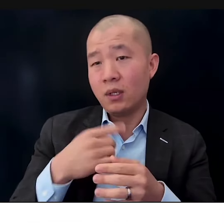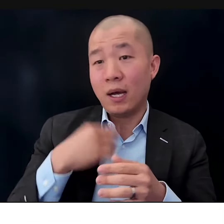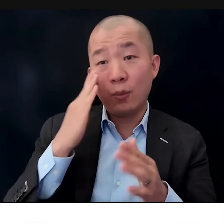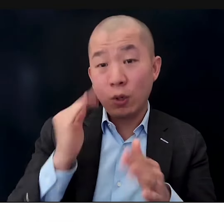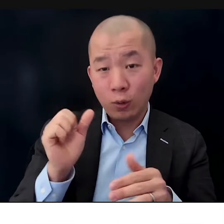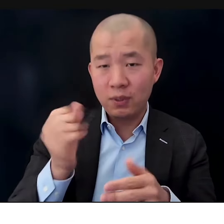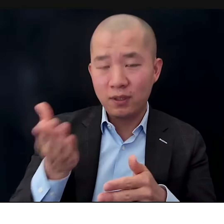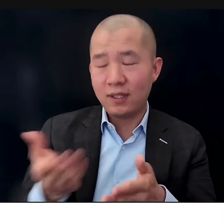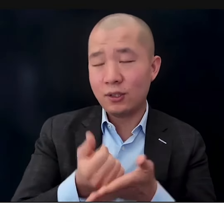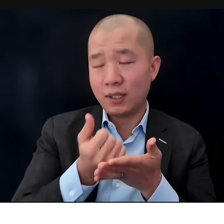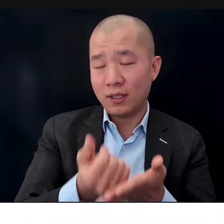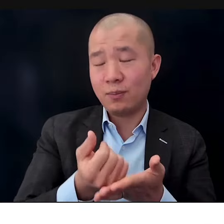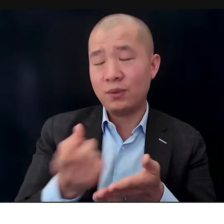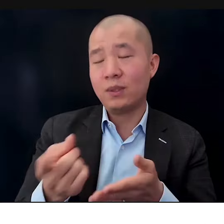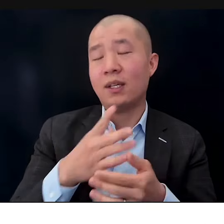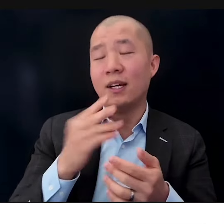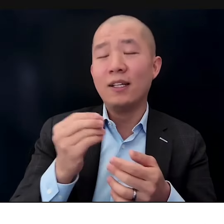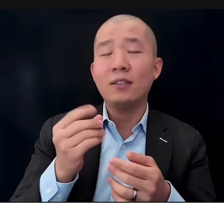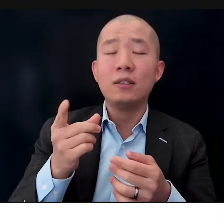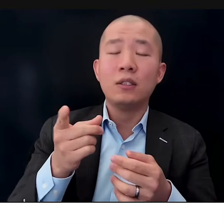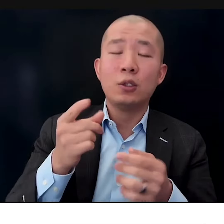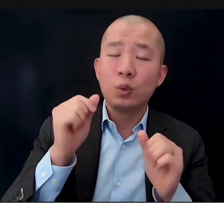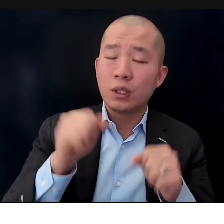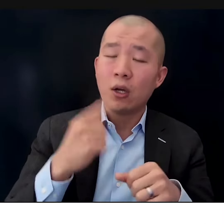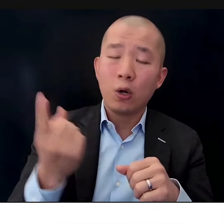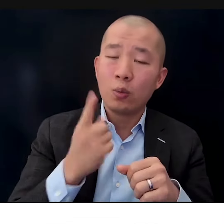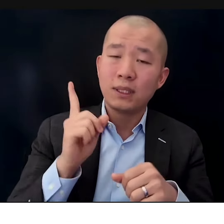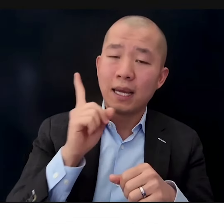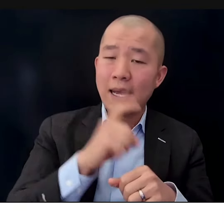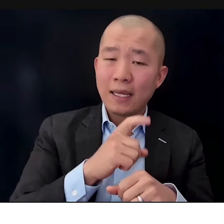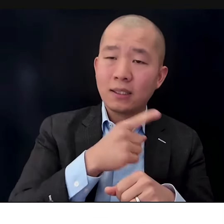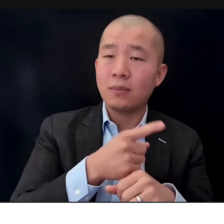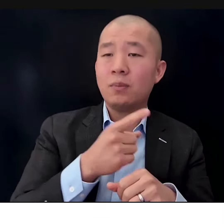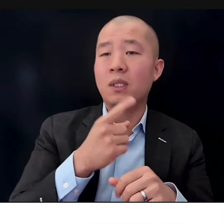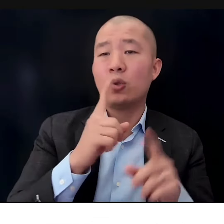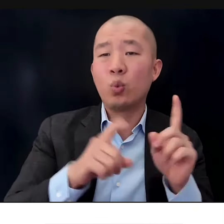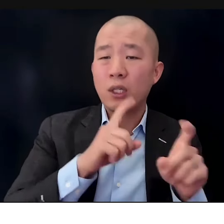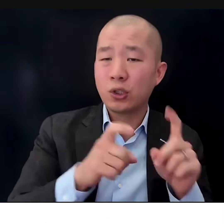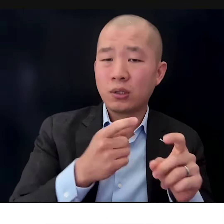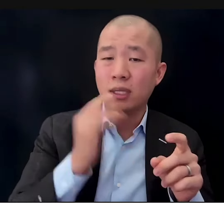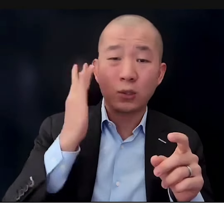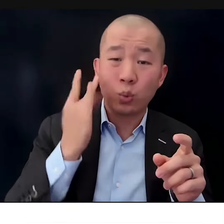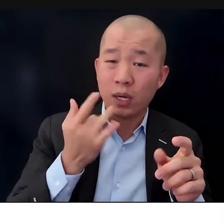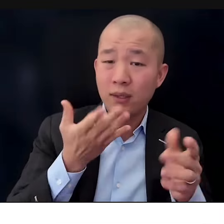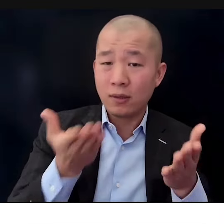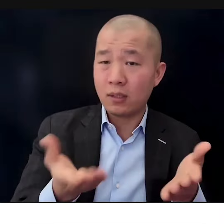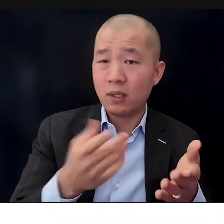to help you. And I hope they do. You can always ask questions. This is why they are